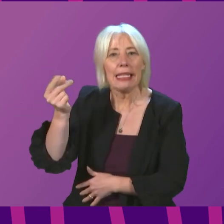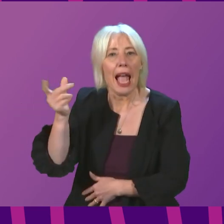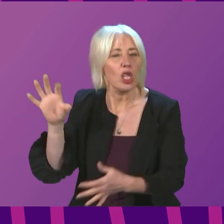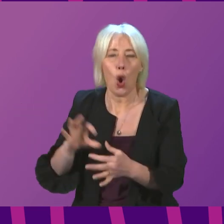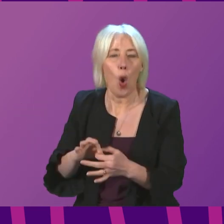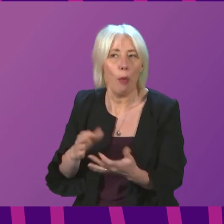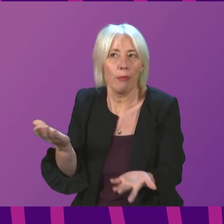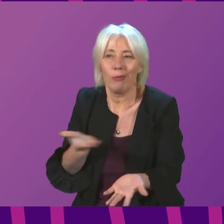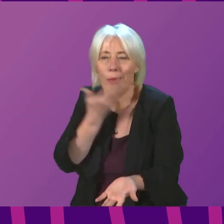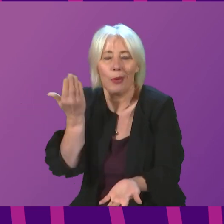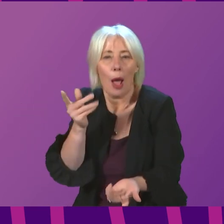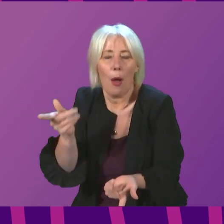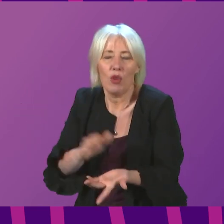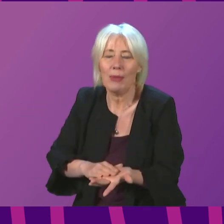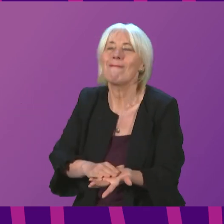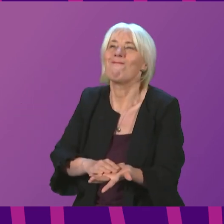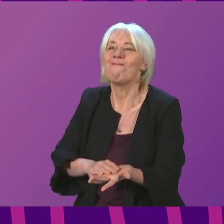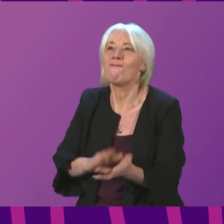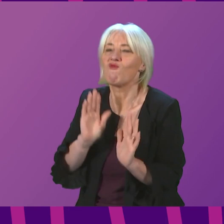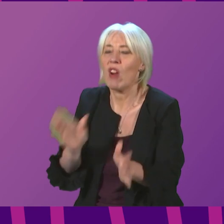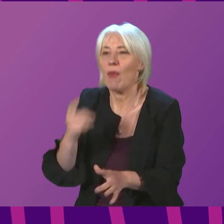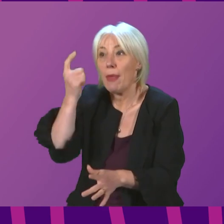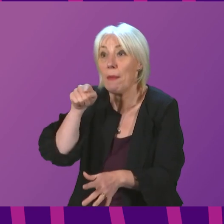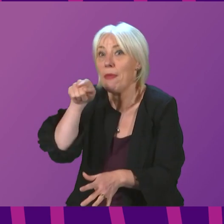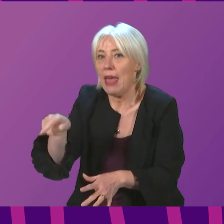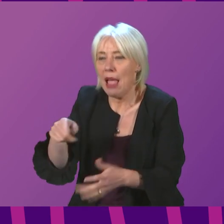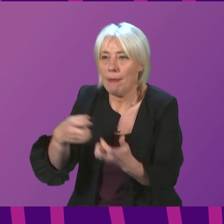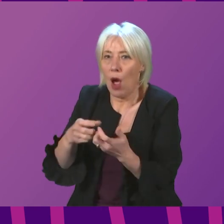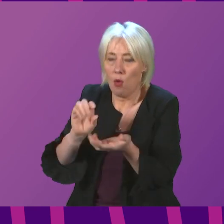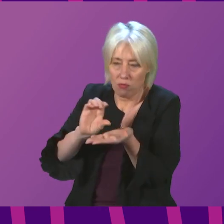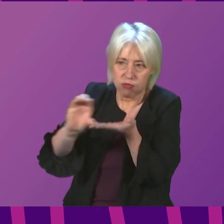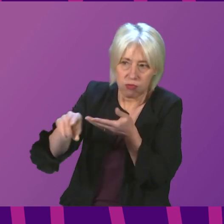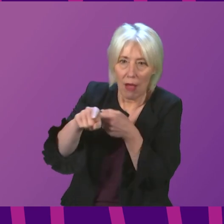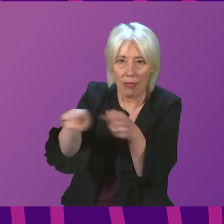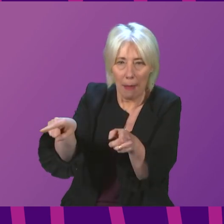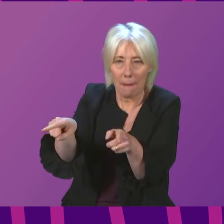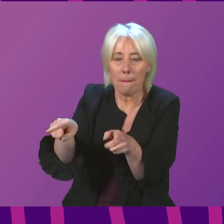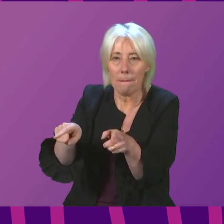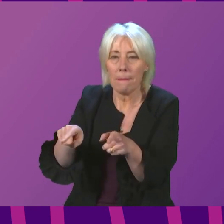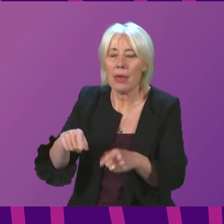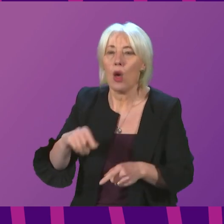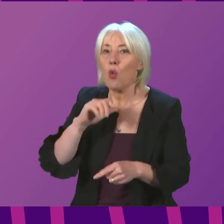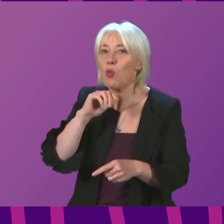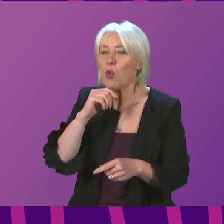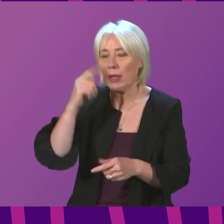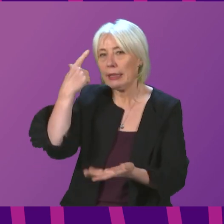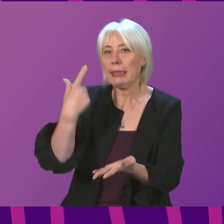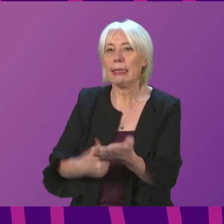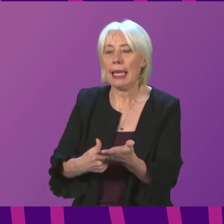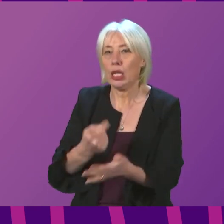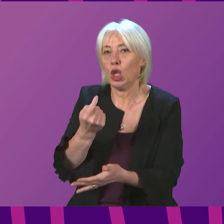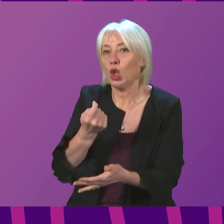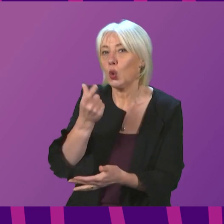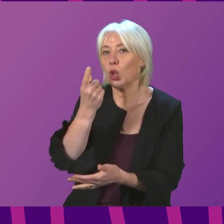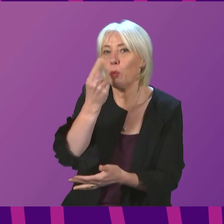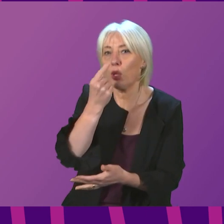in our minds as we reach decisions on the allocation of the remainder of that money. We will set out those decisions as soon as